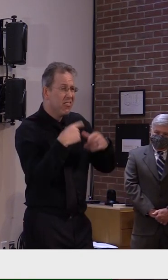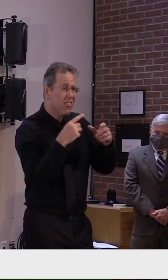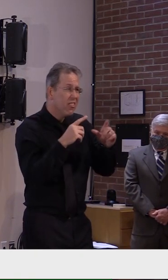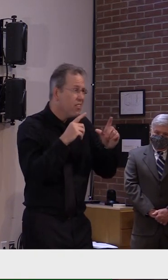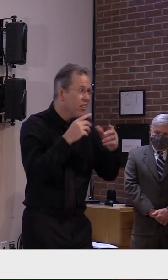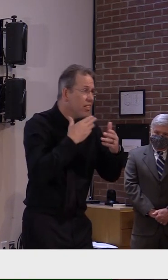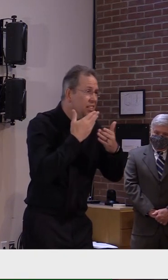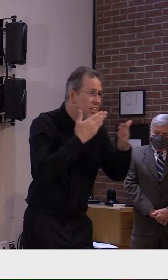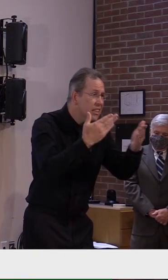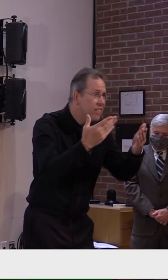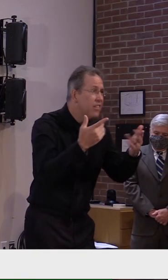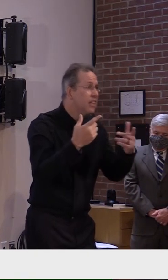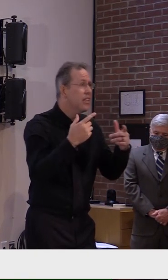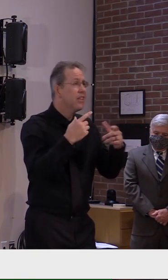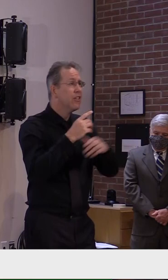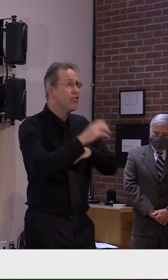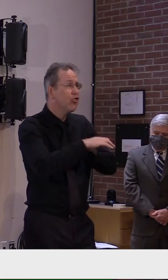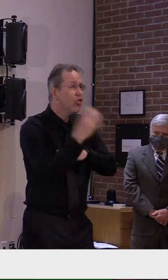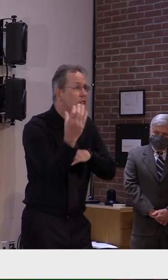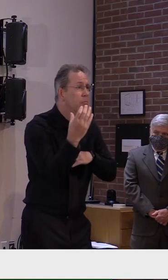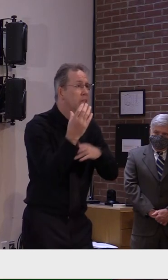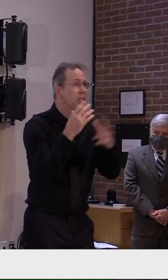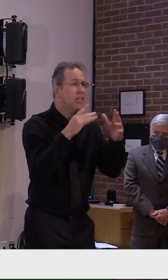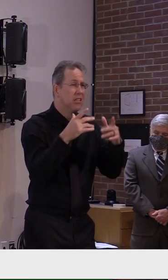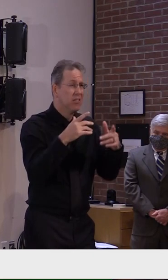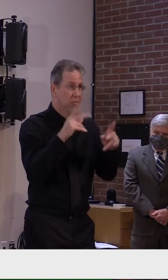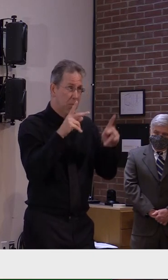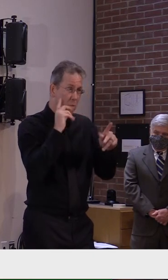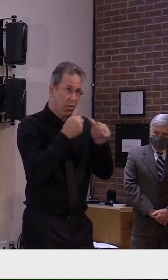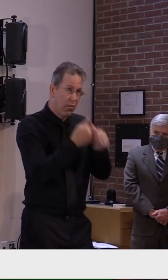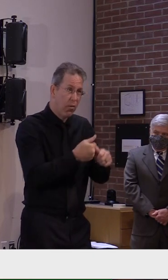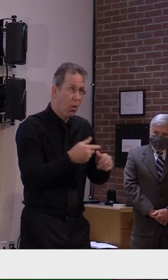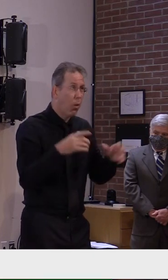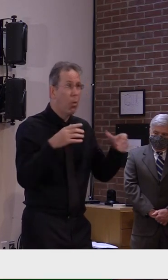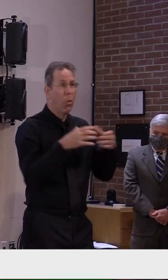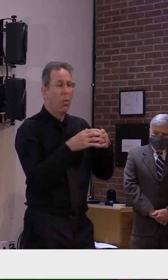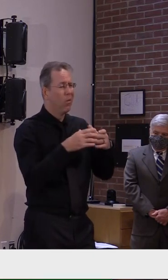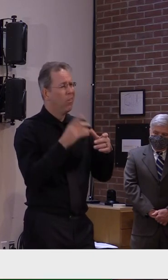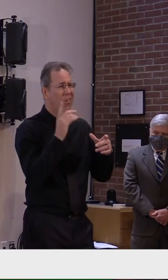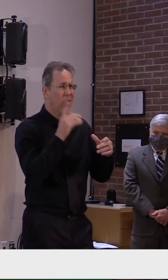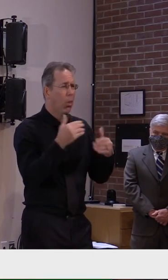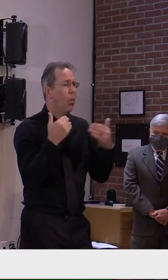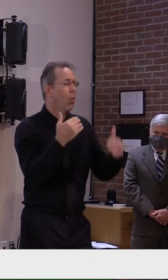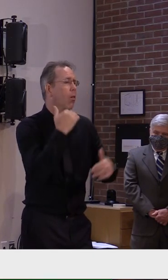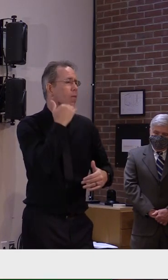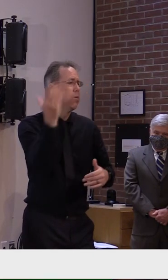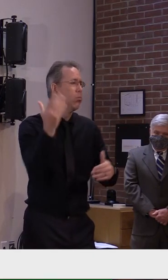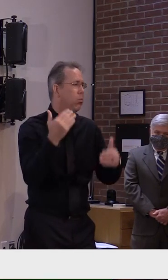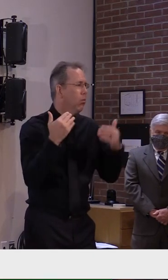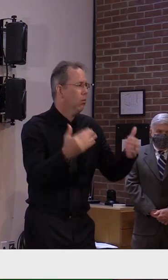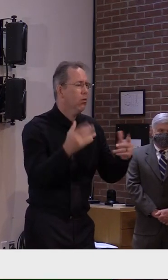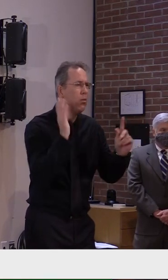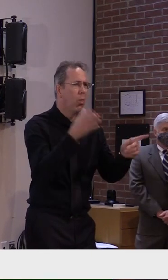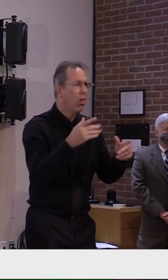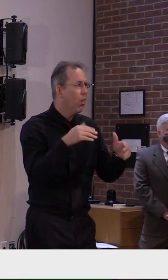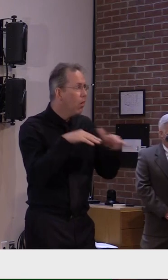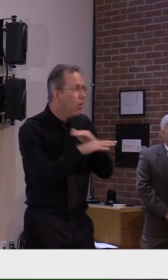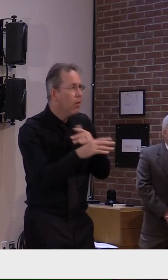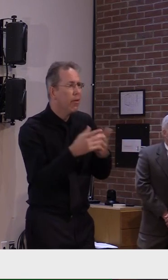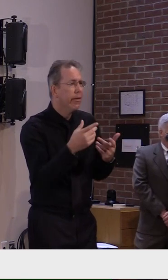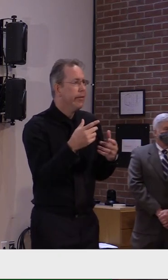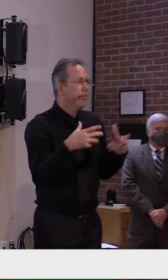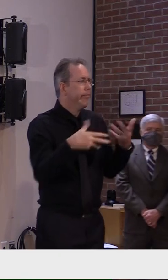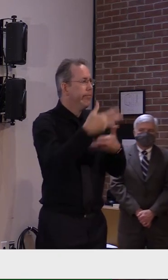Are you going to close the restaurants? Are asking? I think at some point, what do you have to do to protect people from